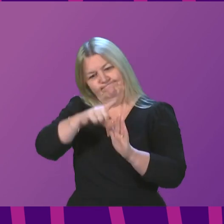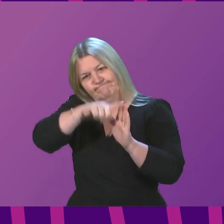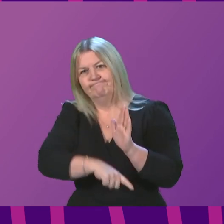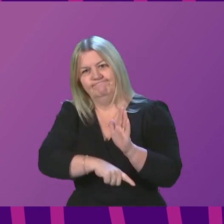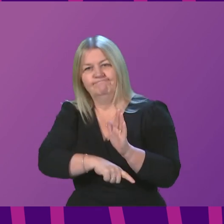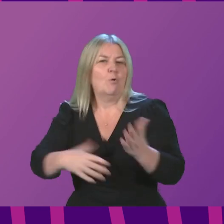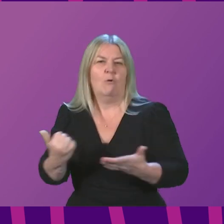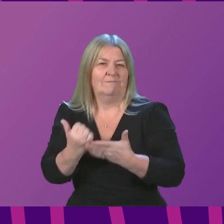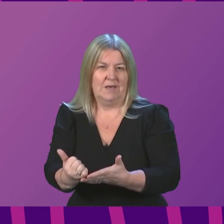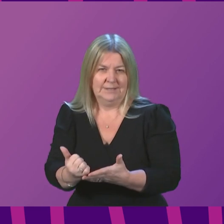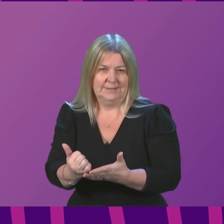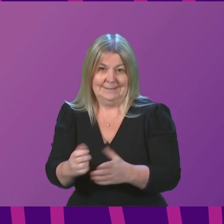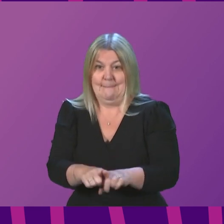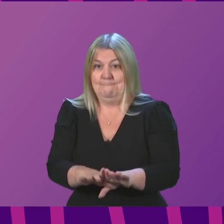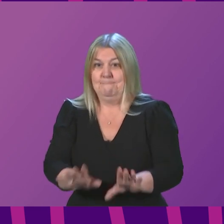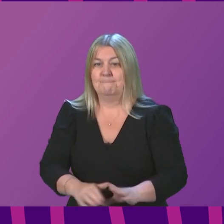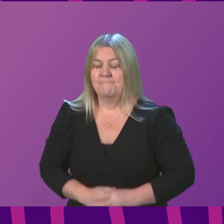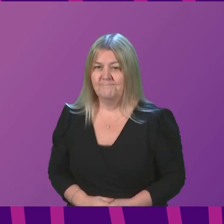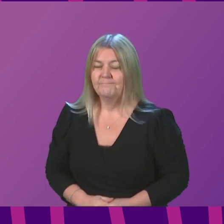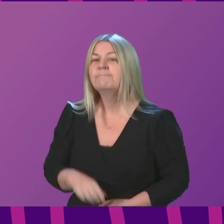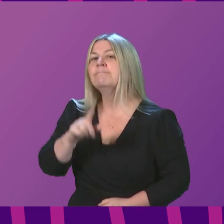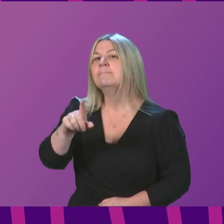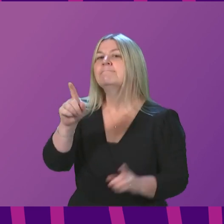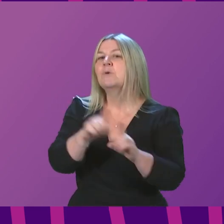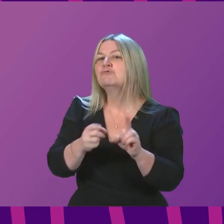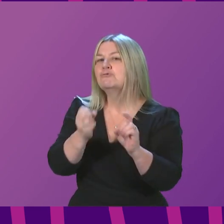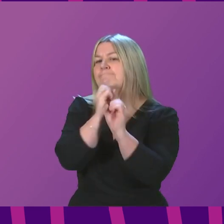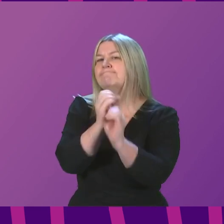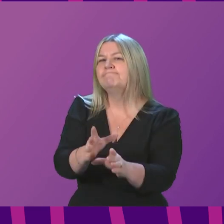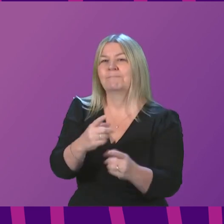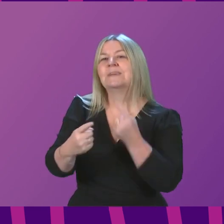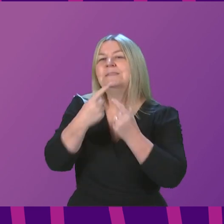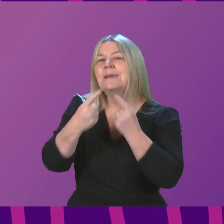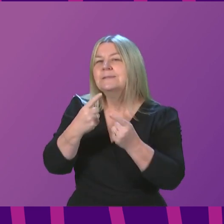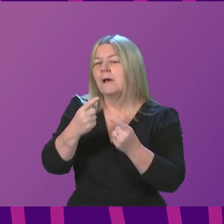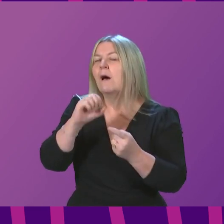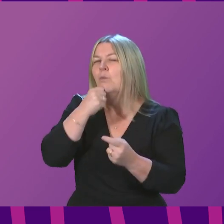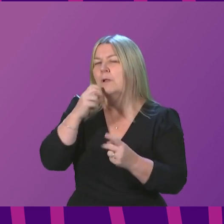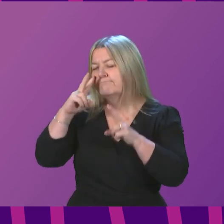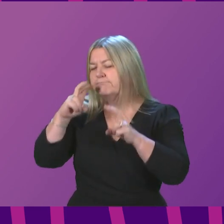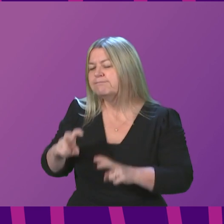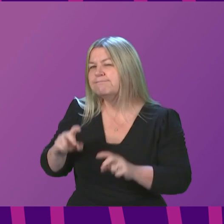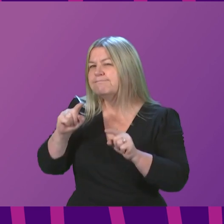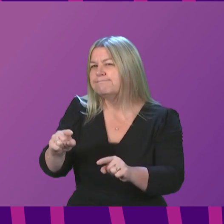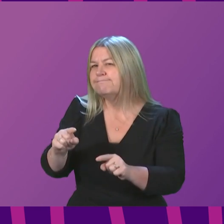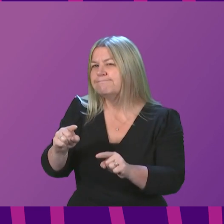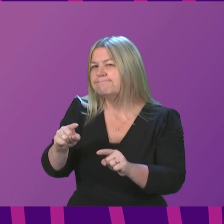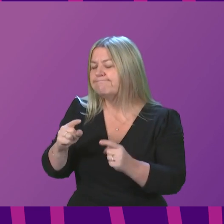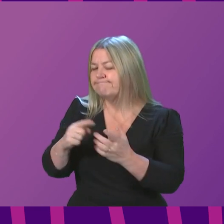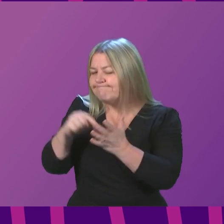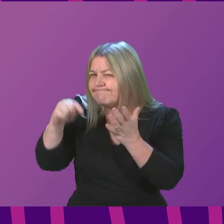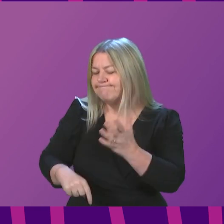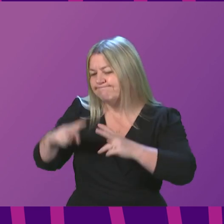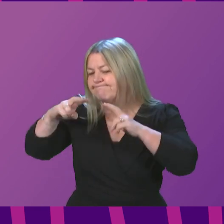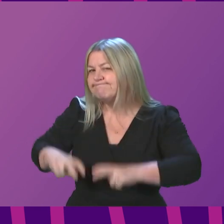the public. However, I will also talk about the data that we will be monitoring closely in the days ahead as we assess the likely impact